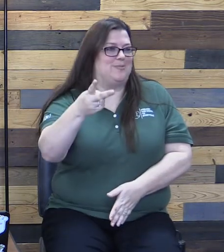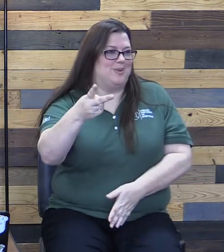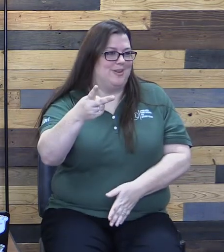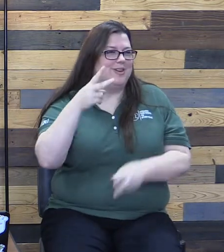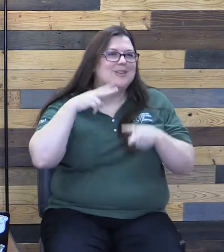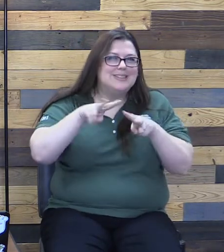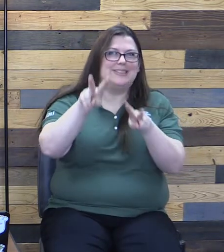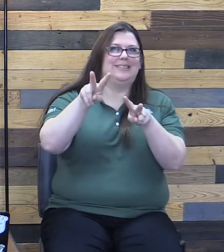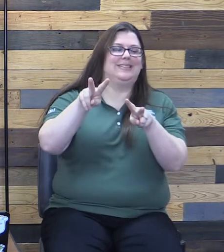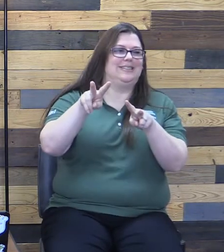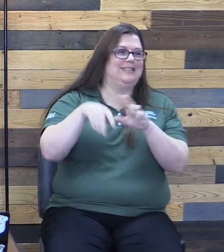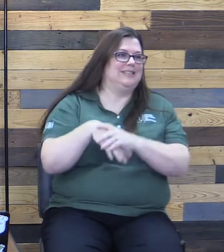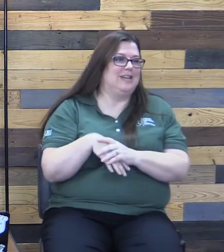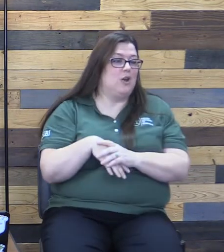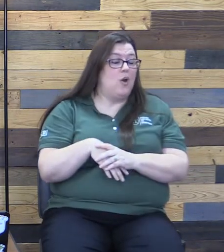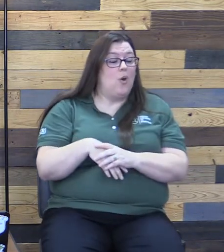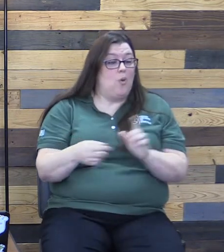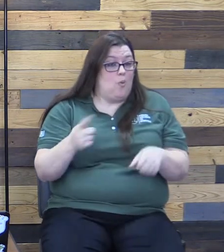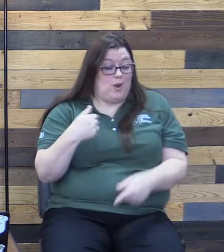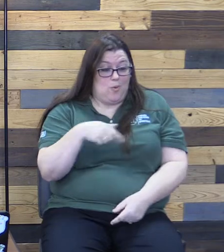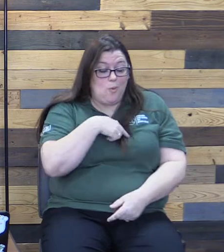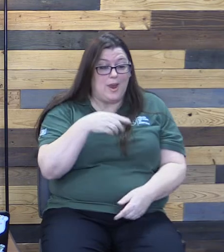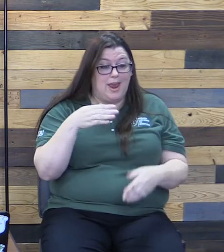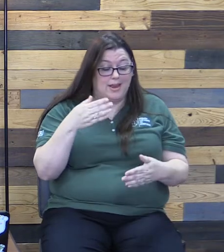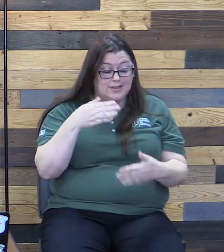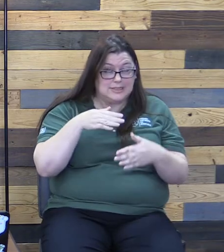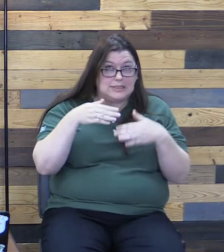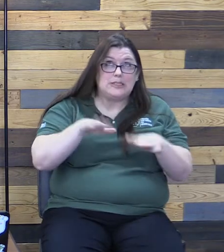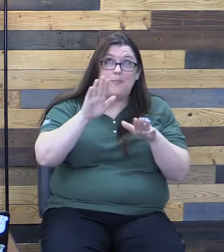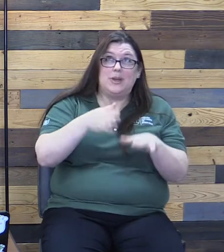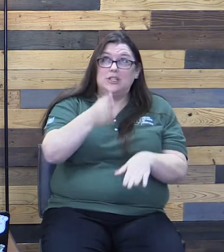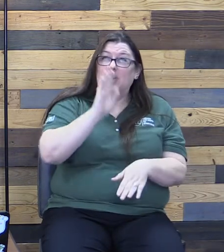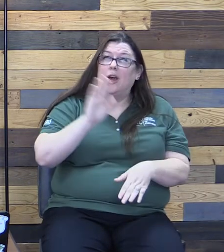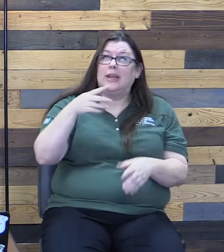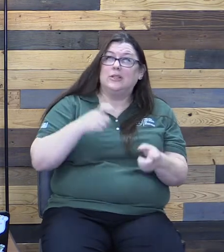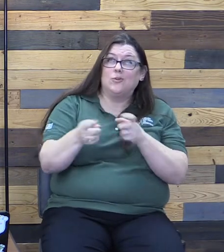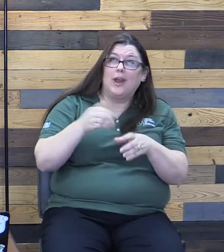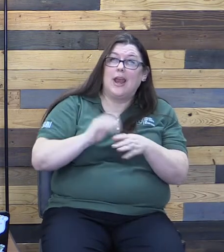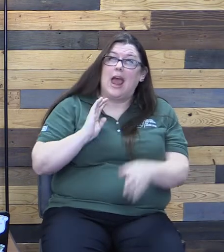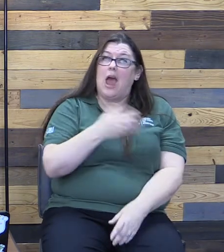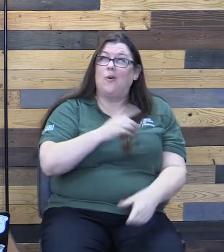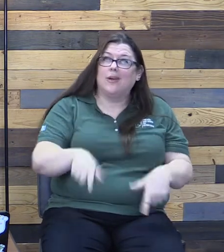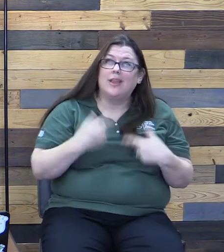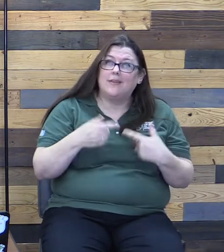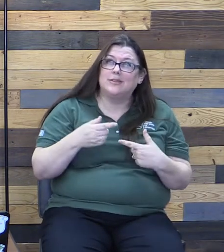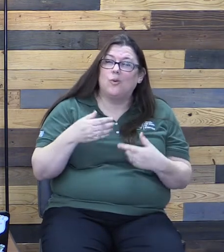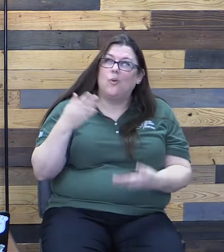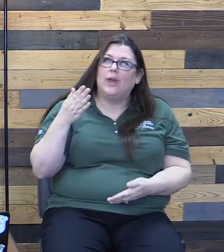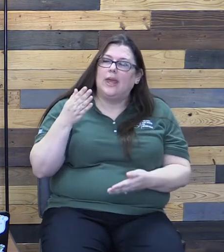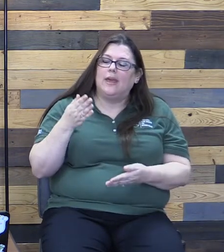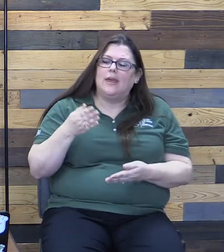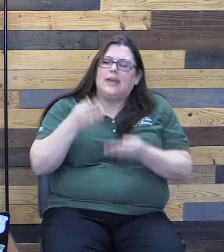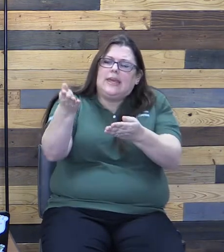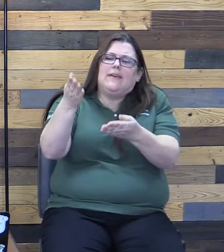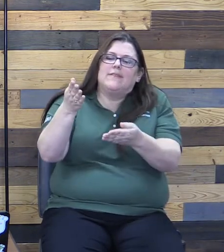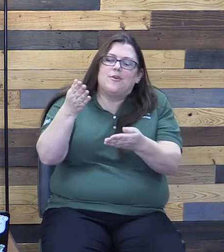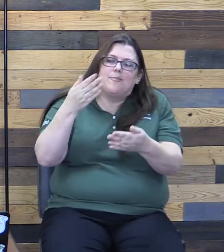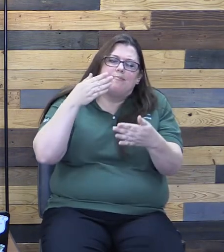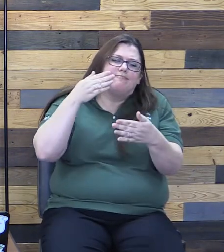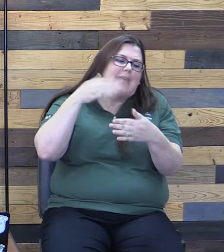When we submit to God's reign in our life, we give him access to our hearts, our minds, our time, our resources.